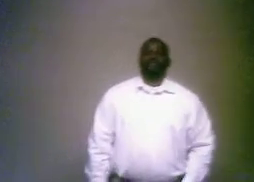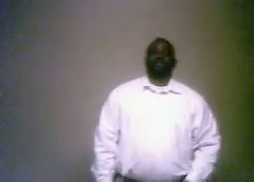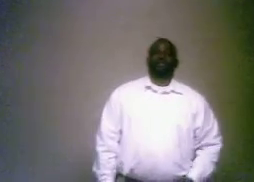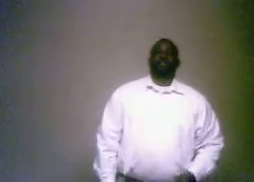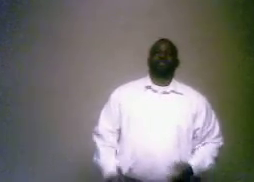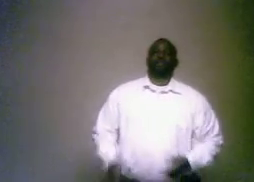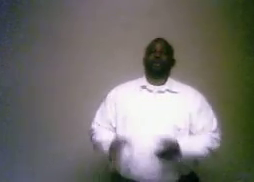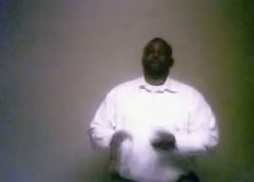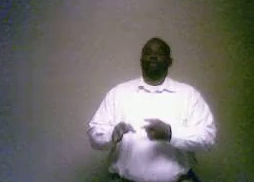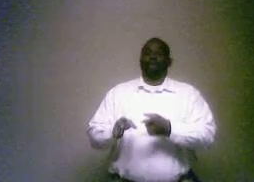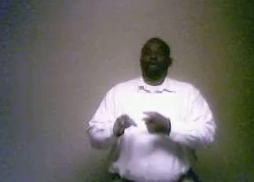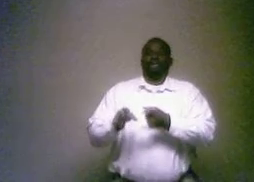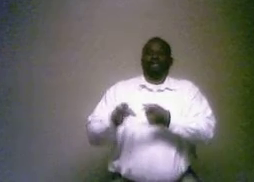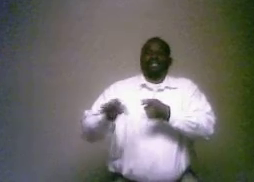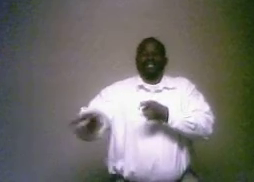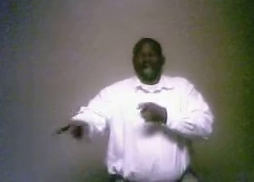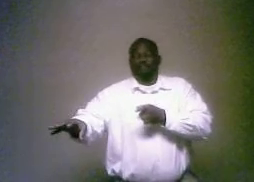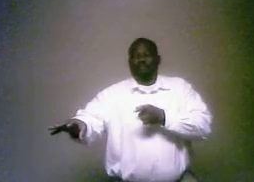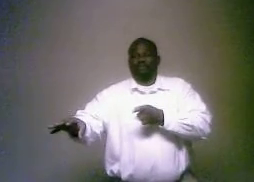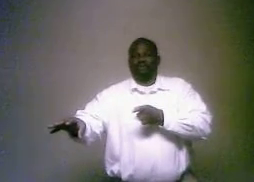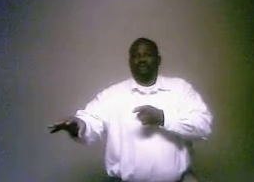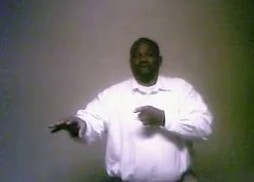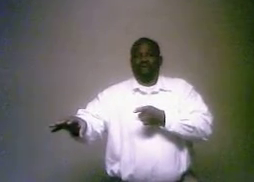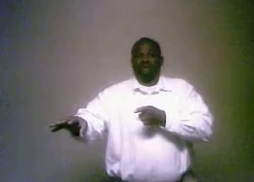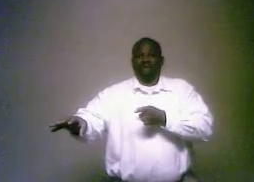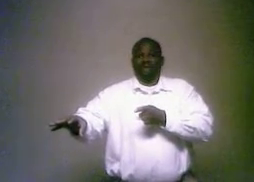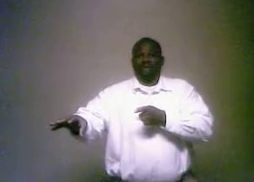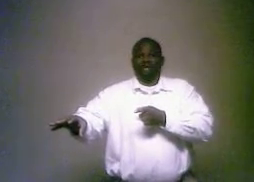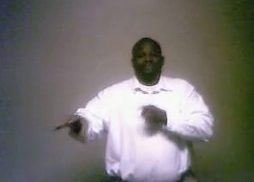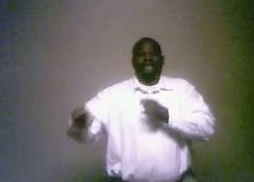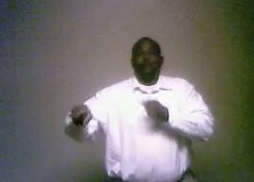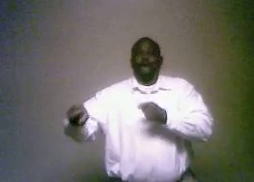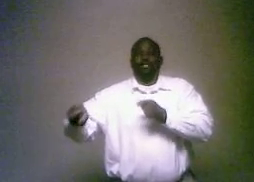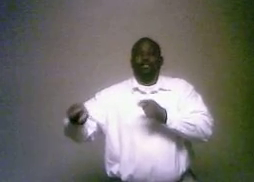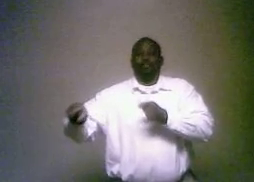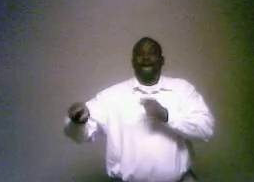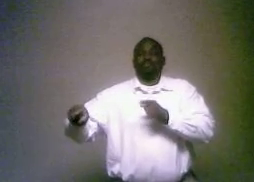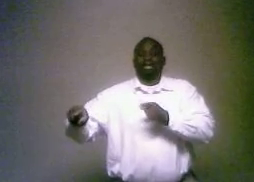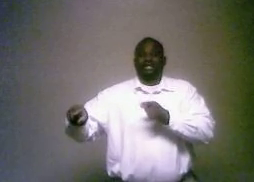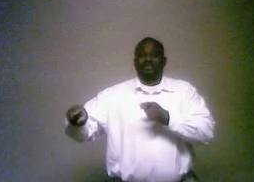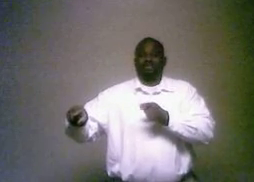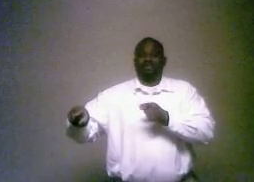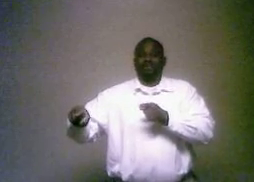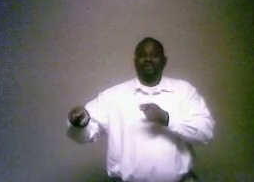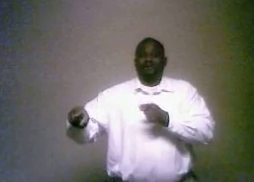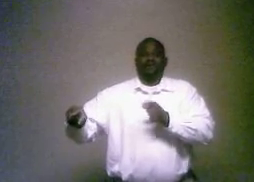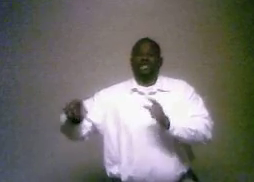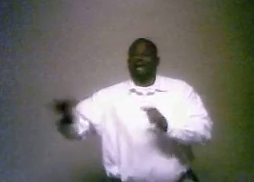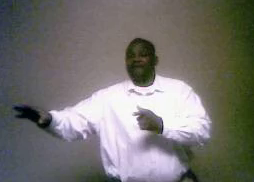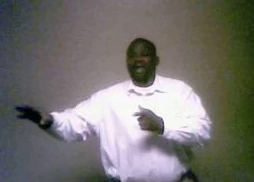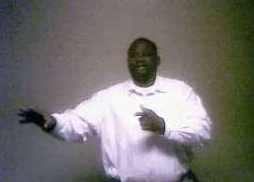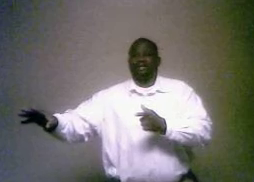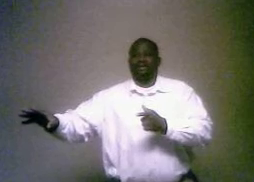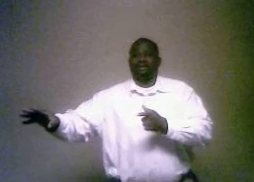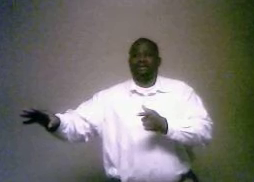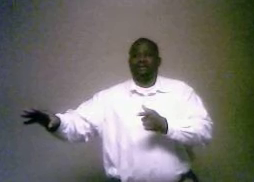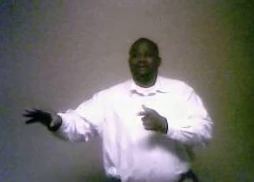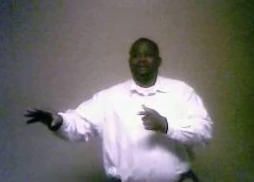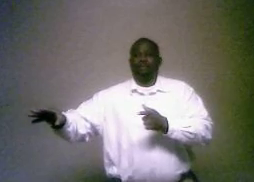to the disciples. See? That wasn't the baptism for salvation. But